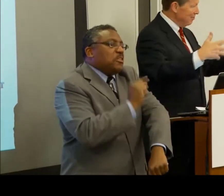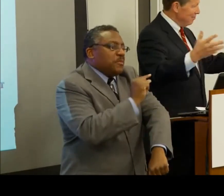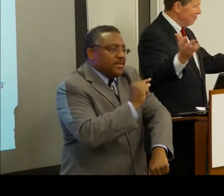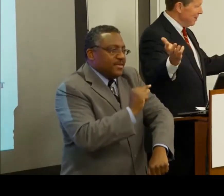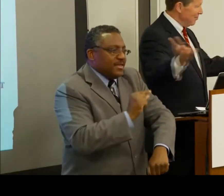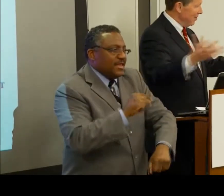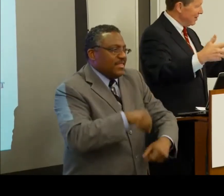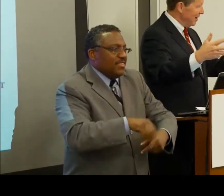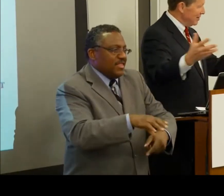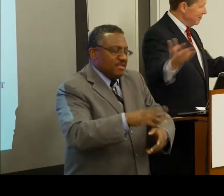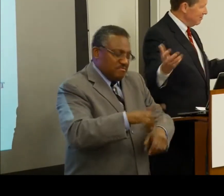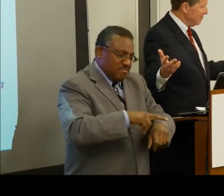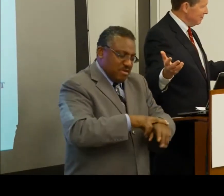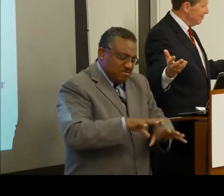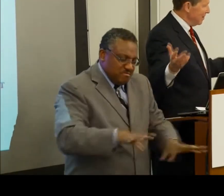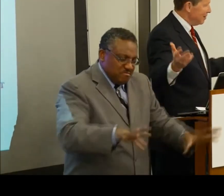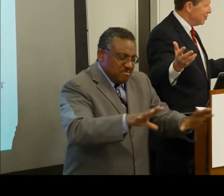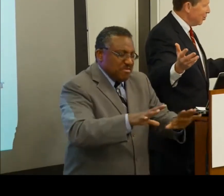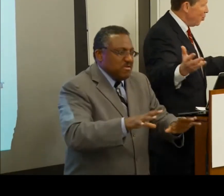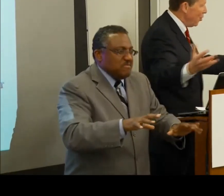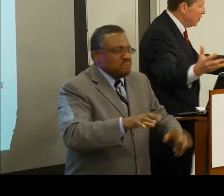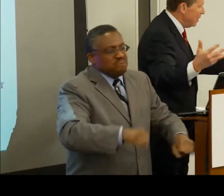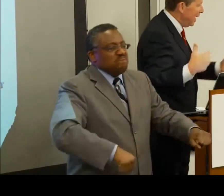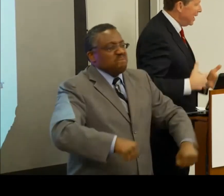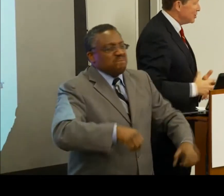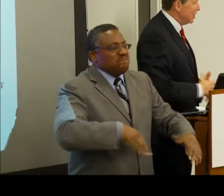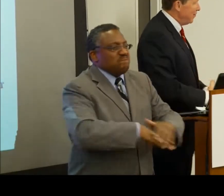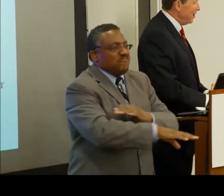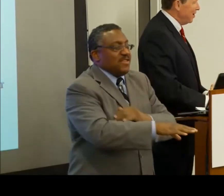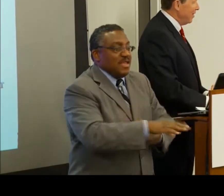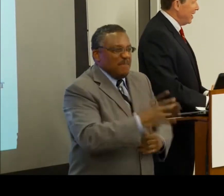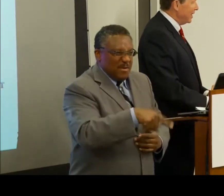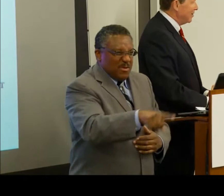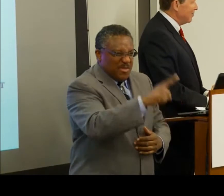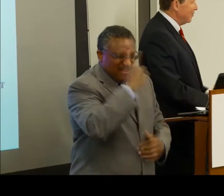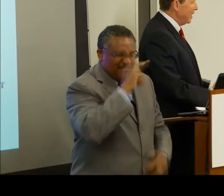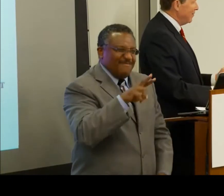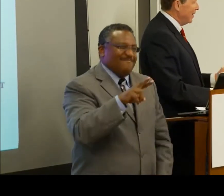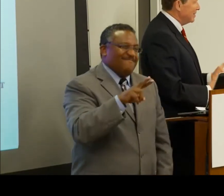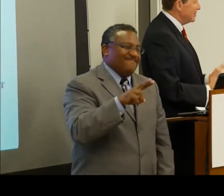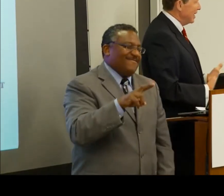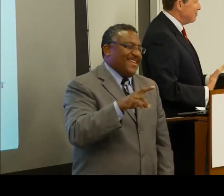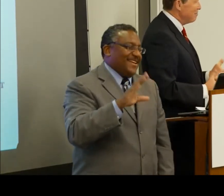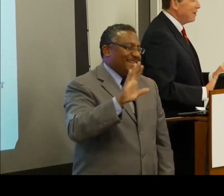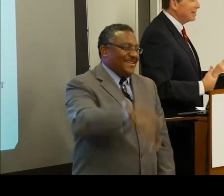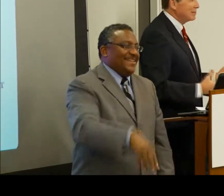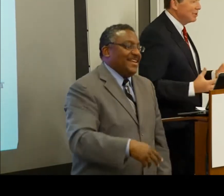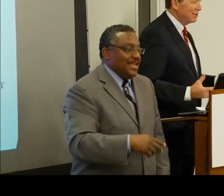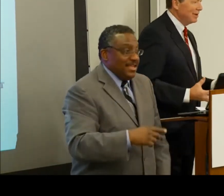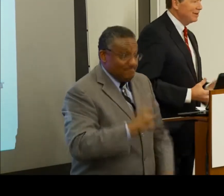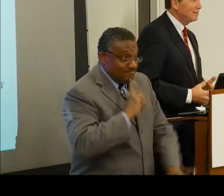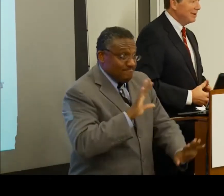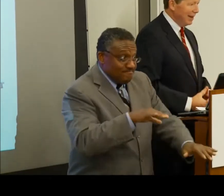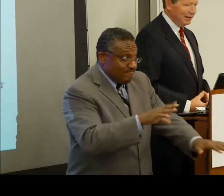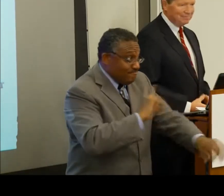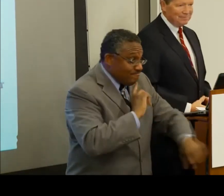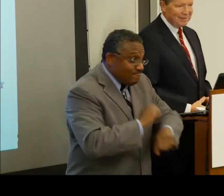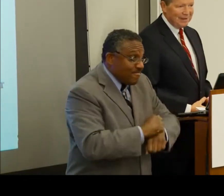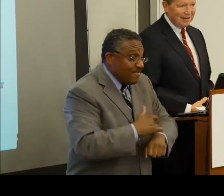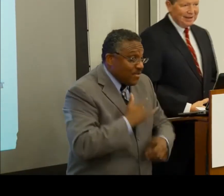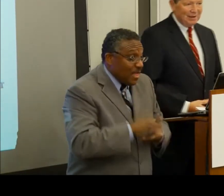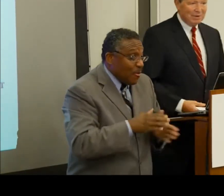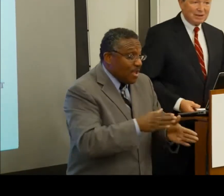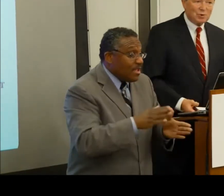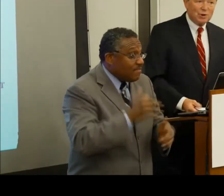You know, you may think that sounds a little corny, but I actually feel like we have that same possibility today